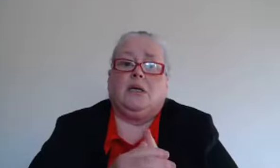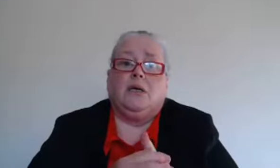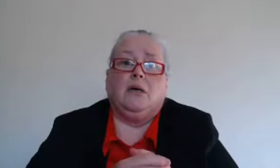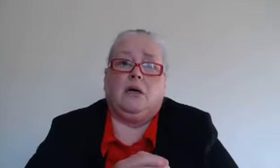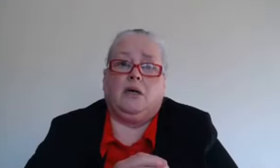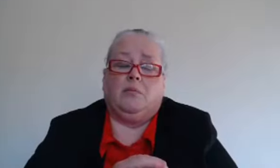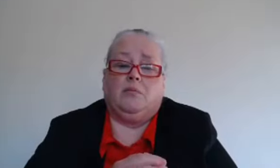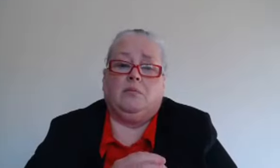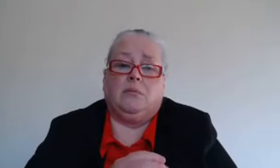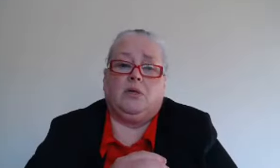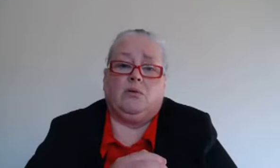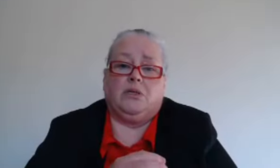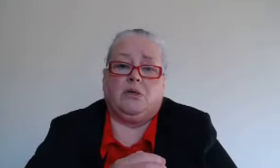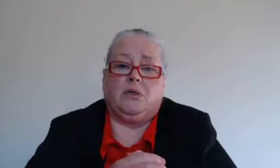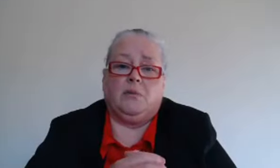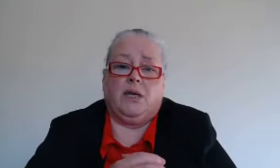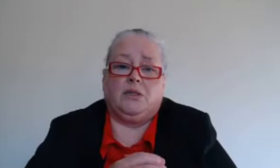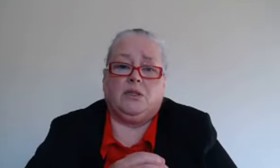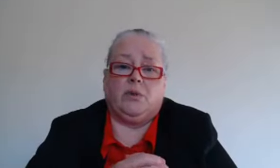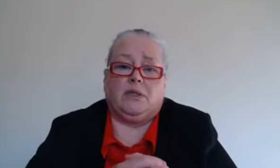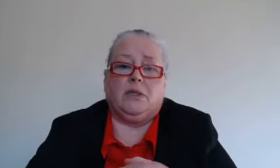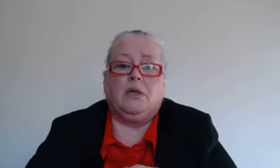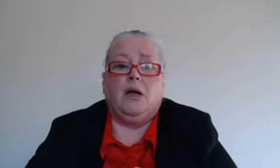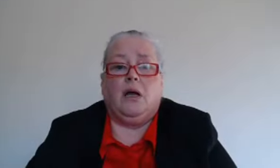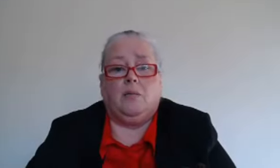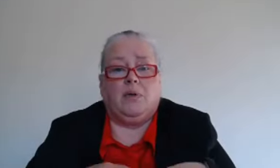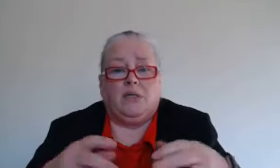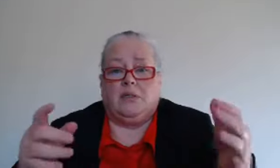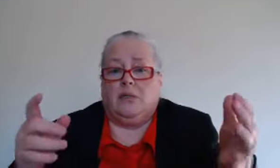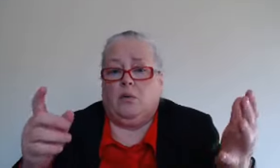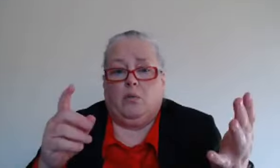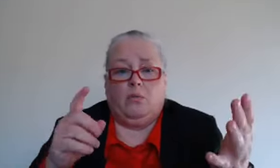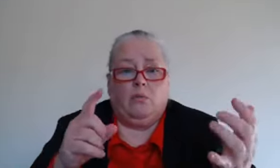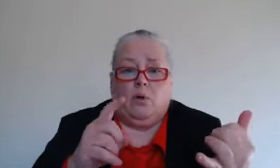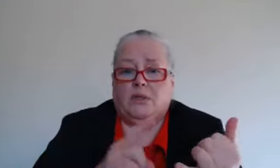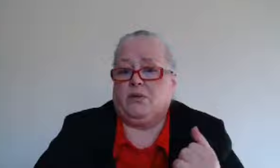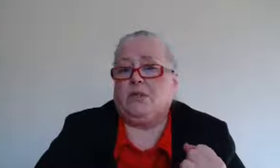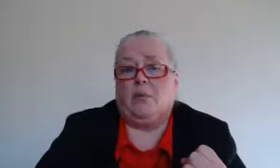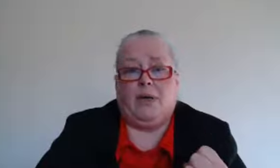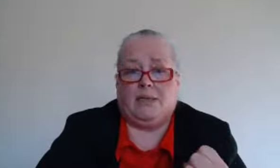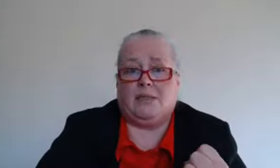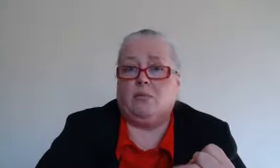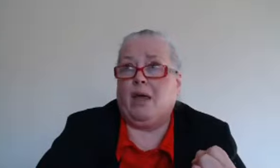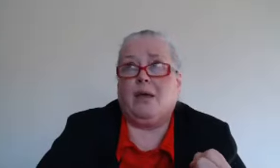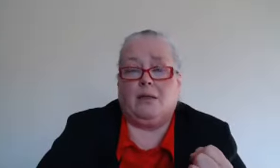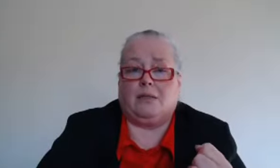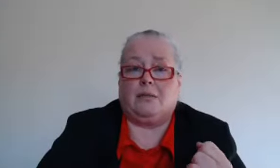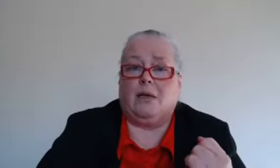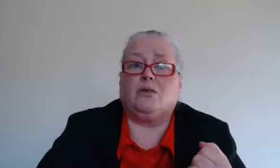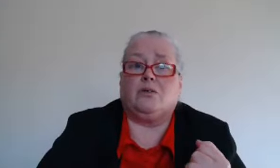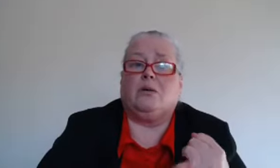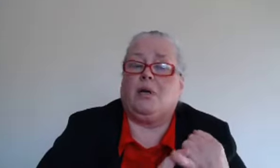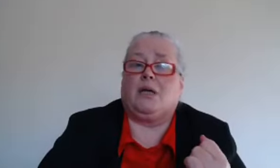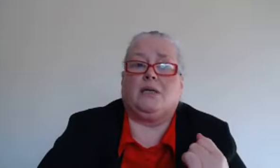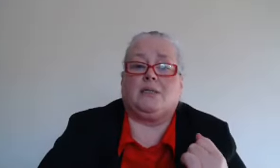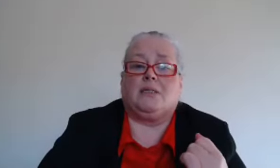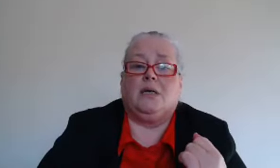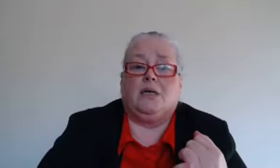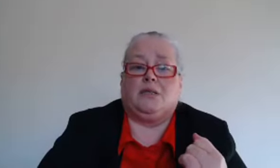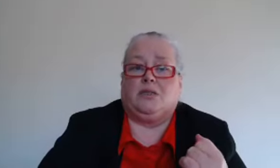you know your time and energy with is you know what's already on my list so make your list take your time make a list a to